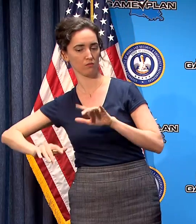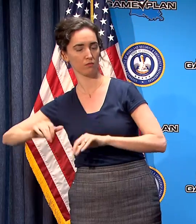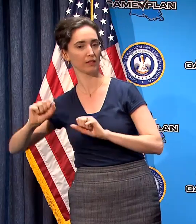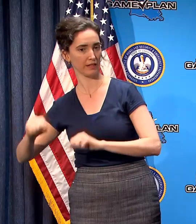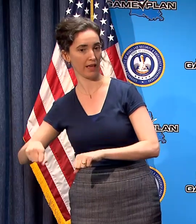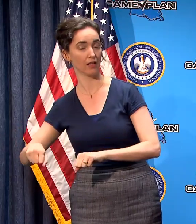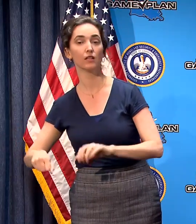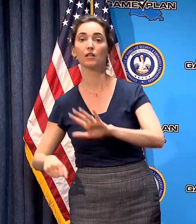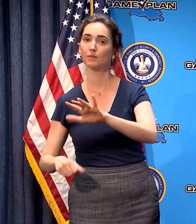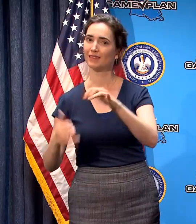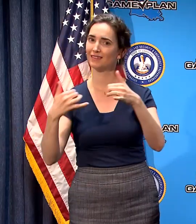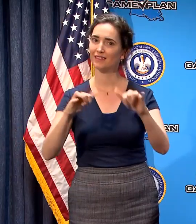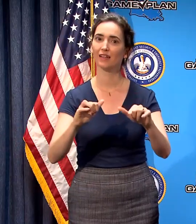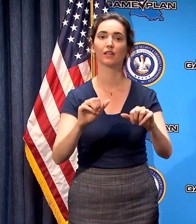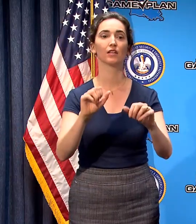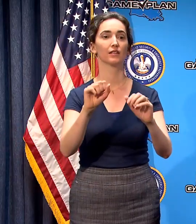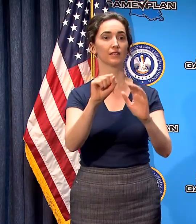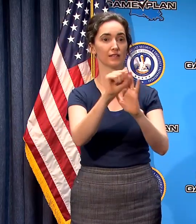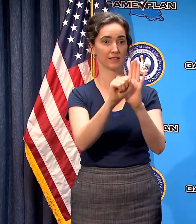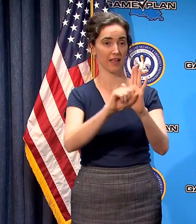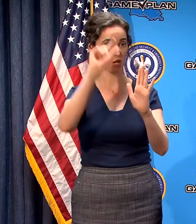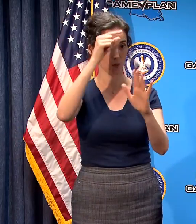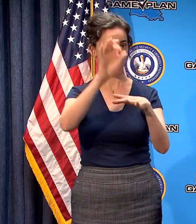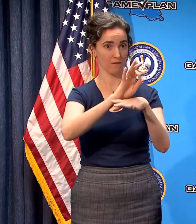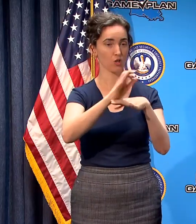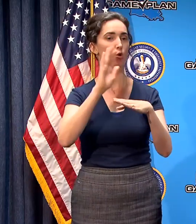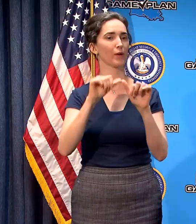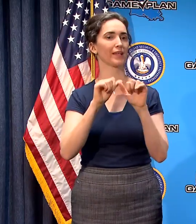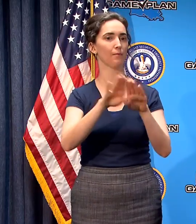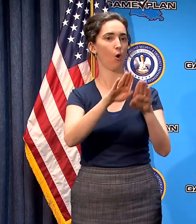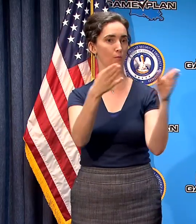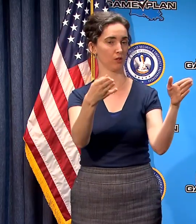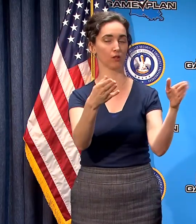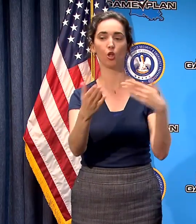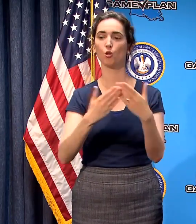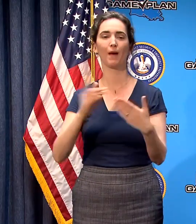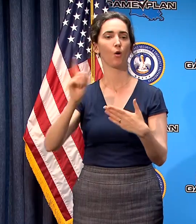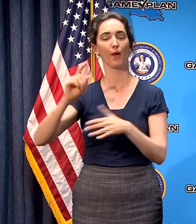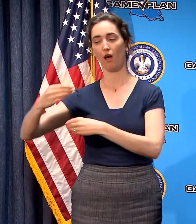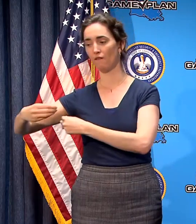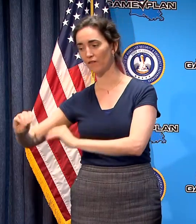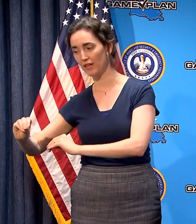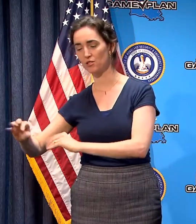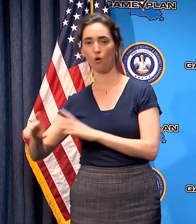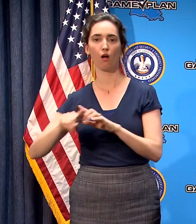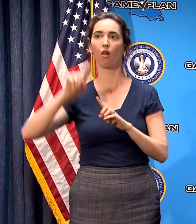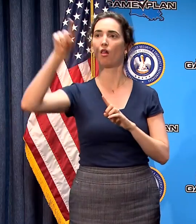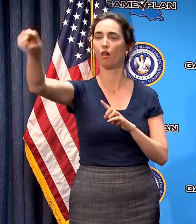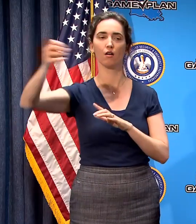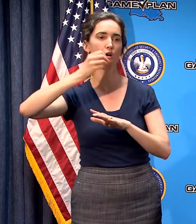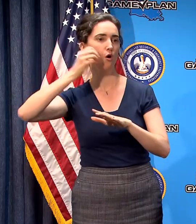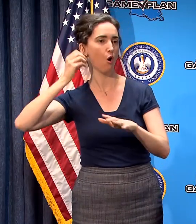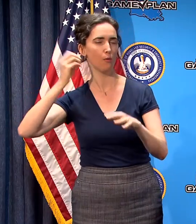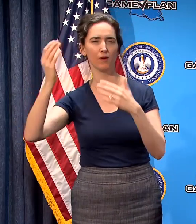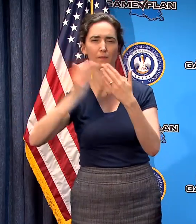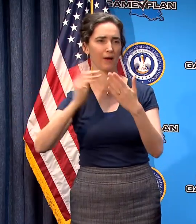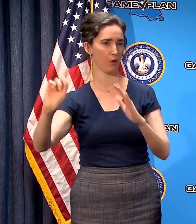functions will remain open whether they're done from the offices or not or from home